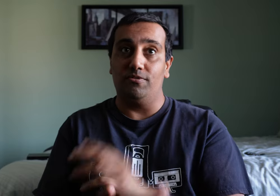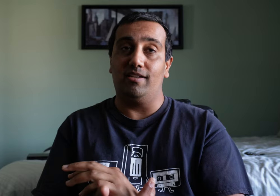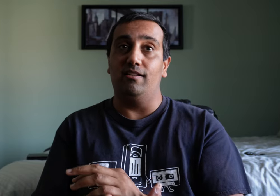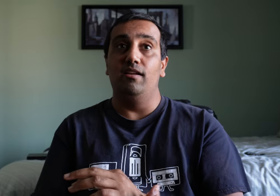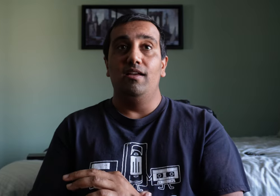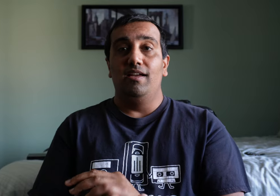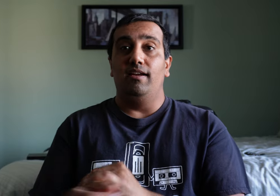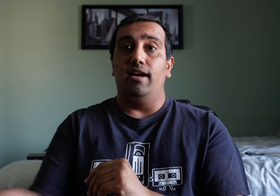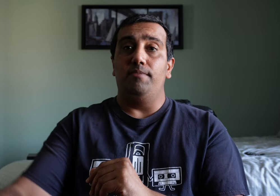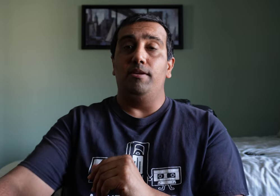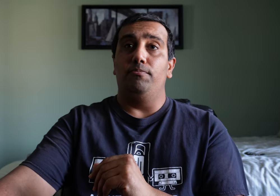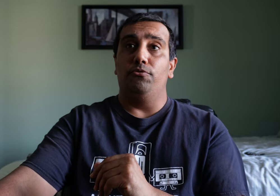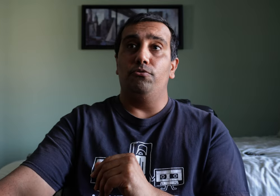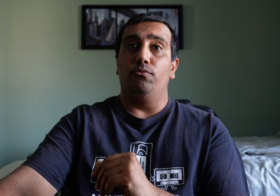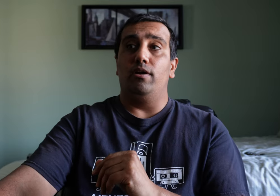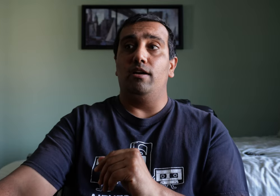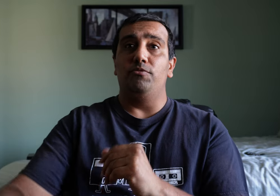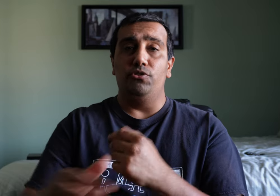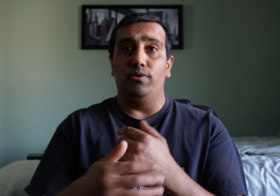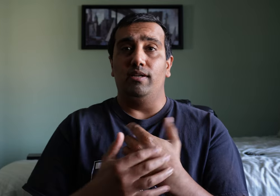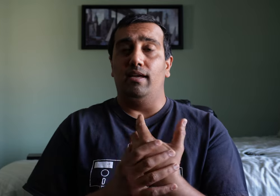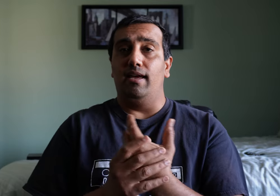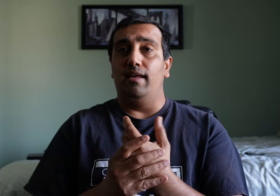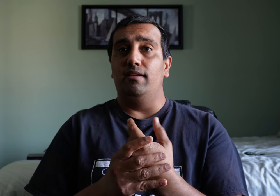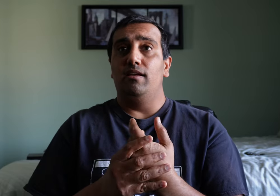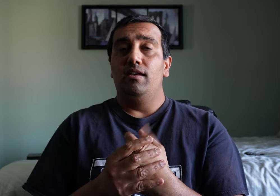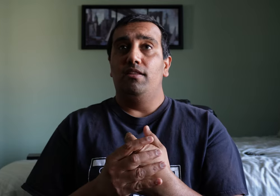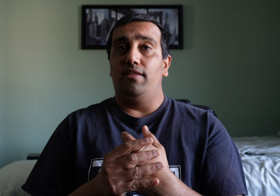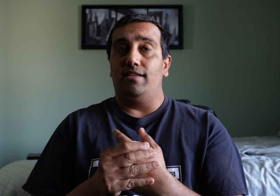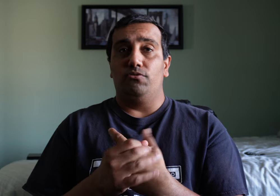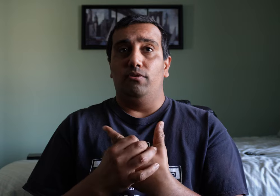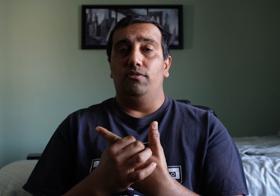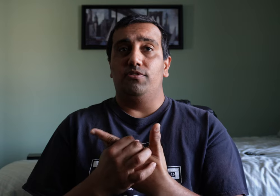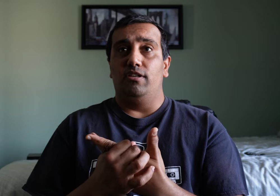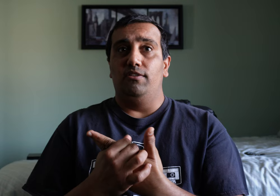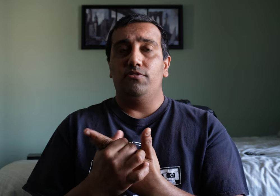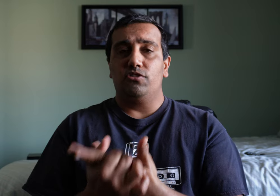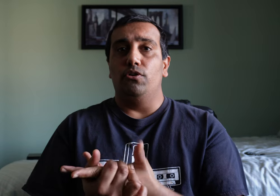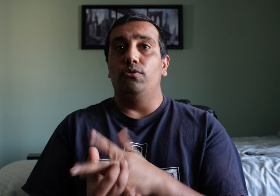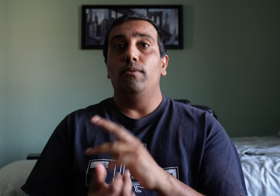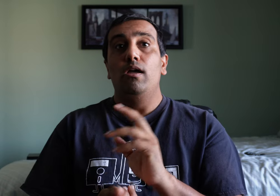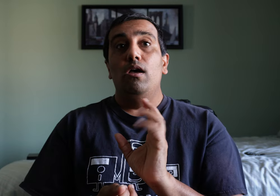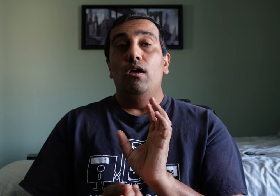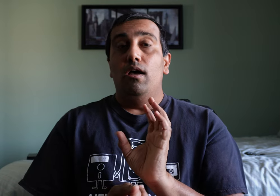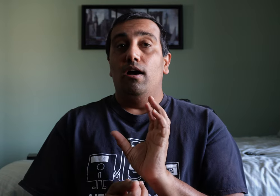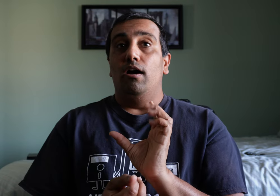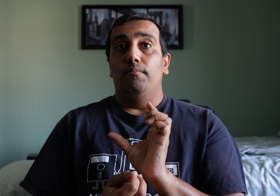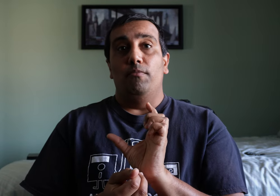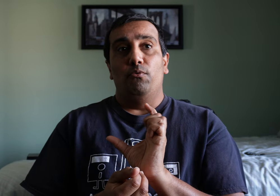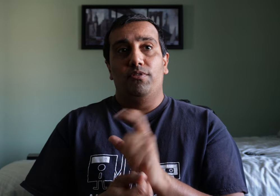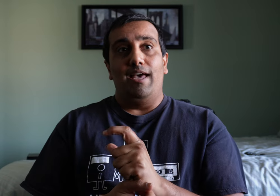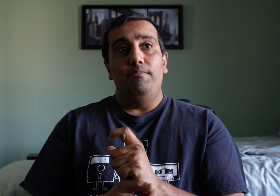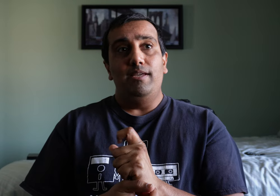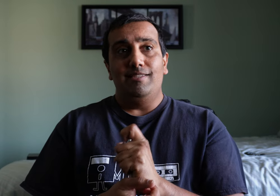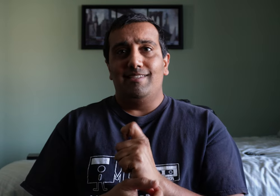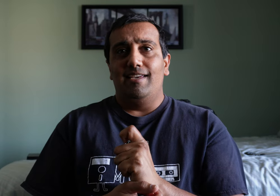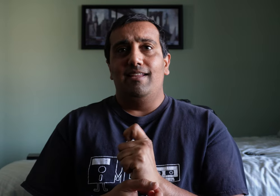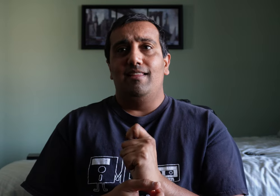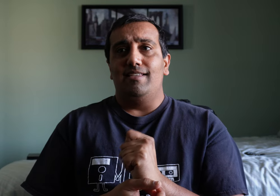so I can guide people through what I'm doing and that sort of stuff. So, with that being said, that's